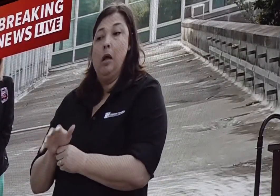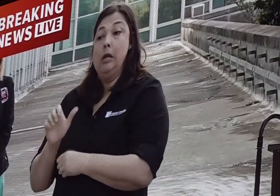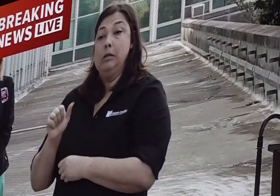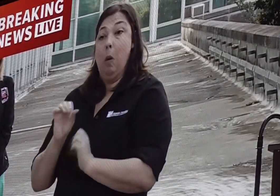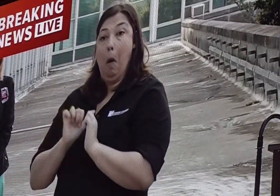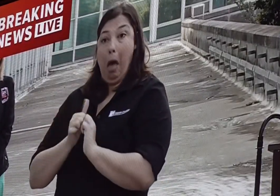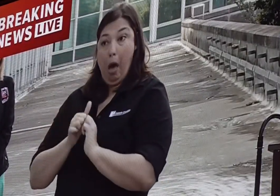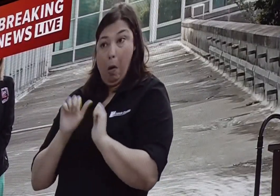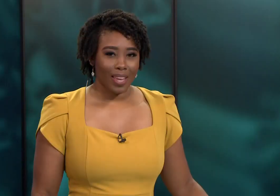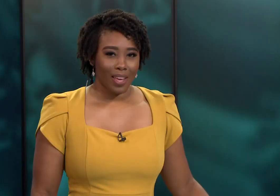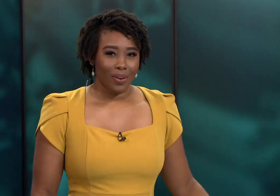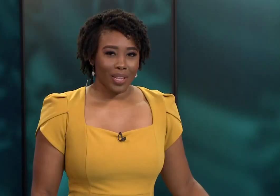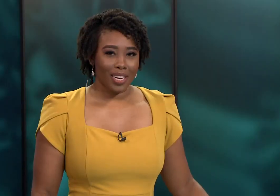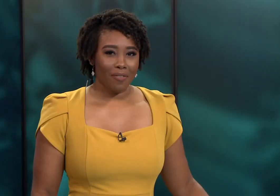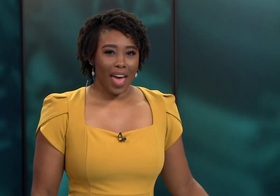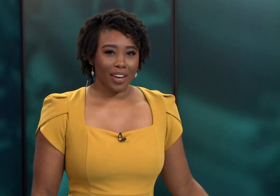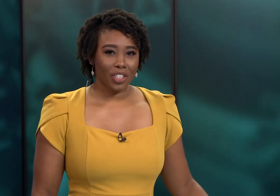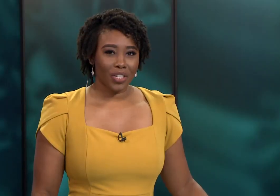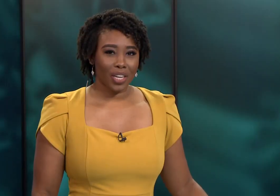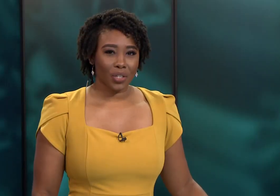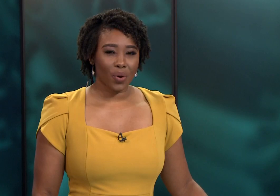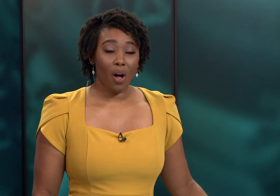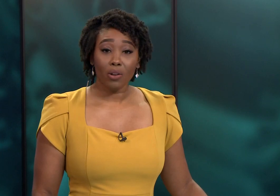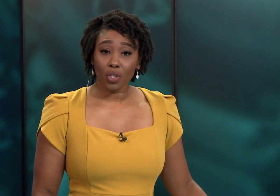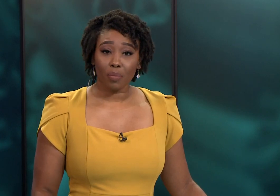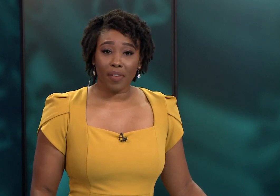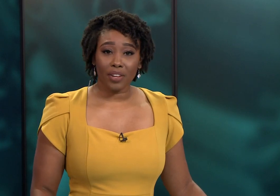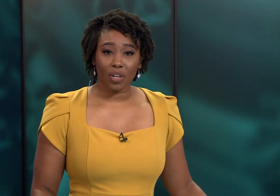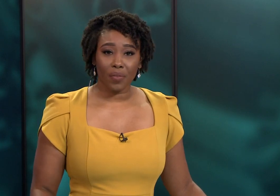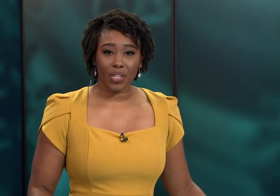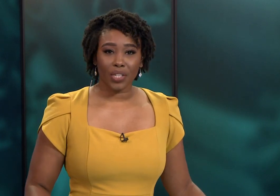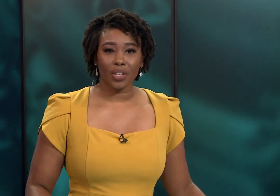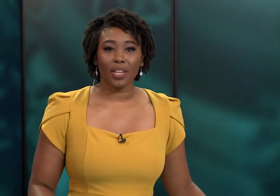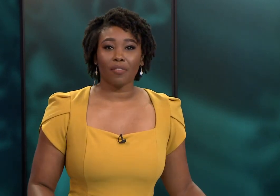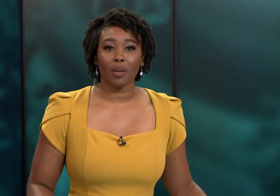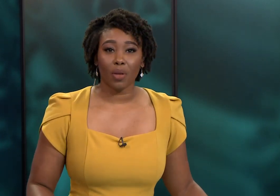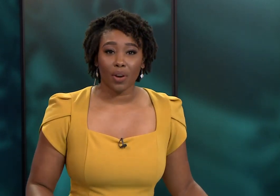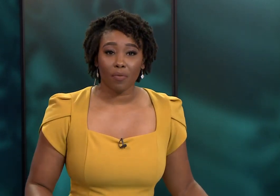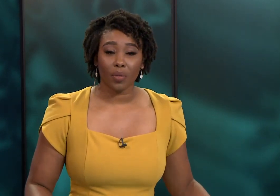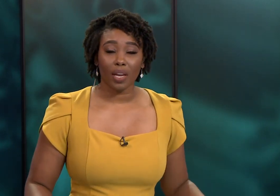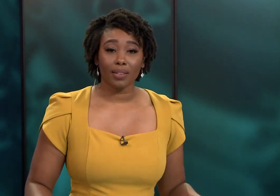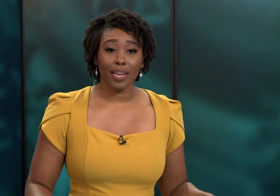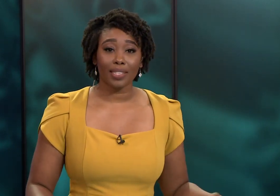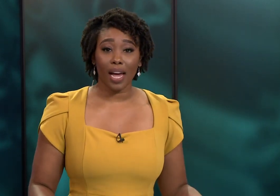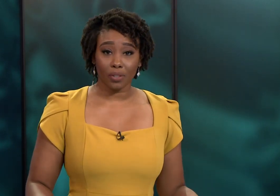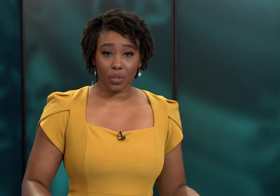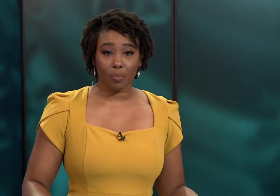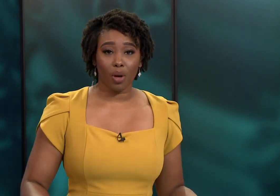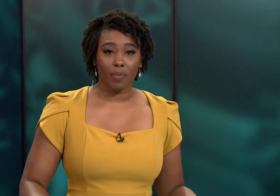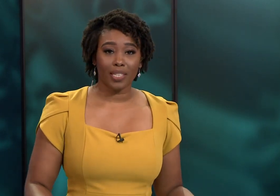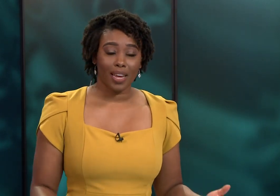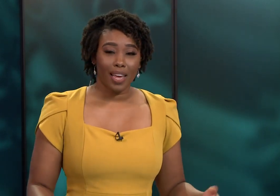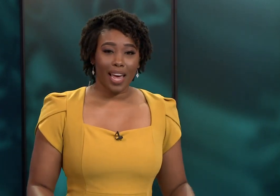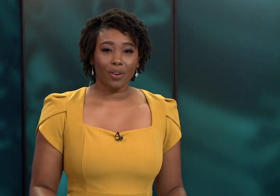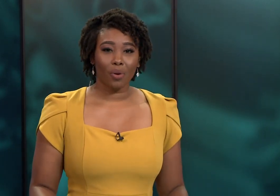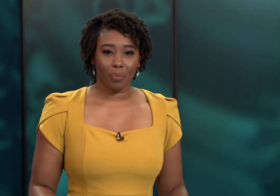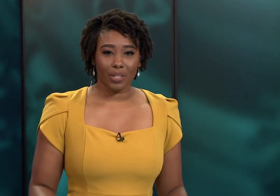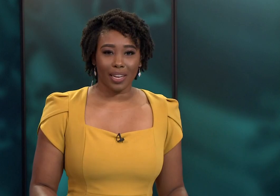News. Well the Deaf Action Center also provides services to the deaf community for things like doctors appointments and court proceedings.